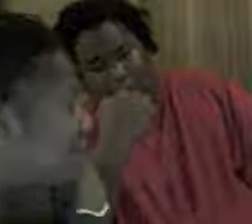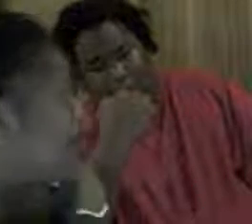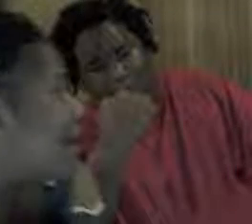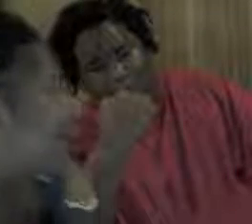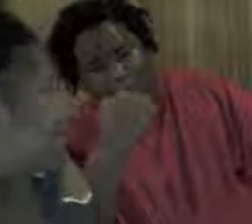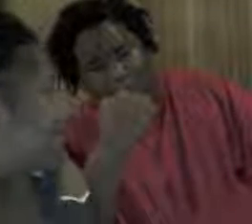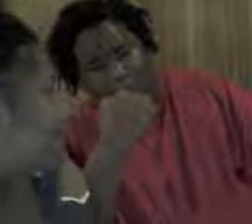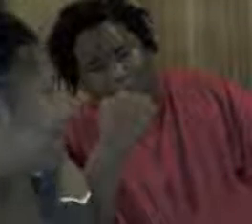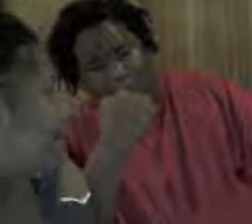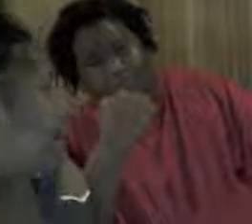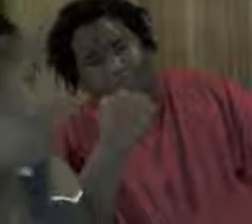Nigel, woo,